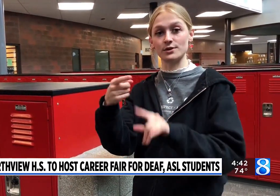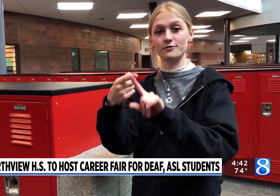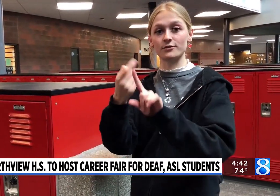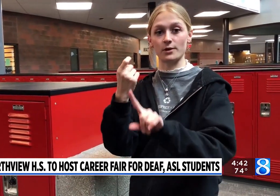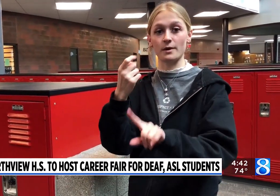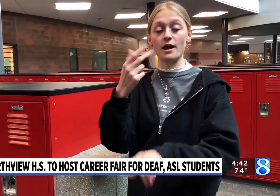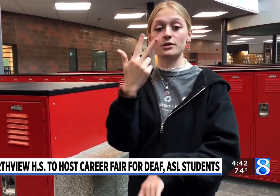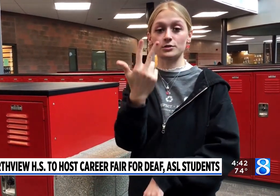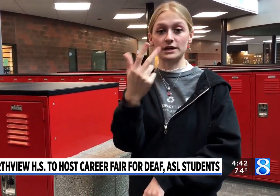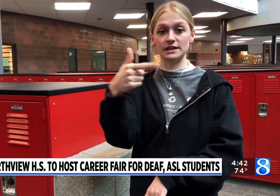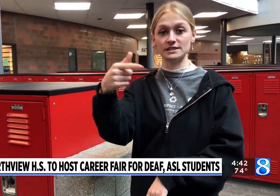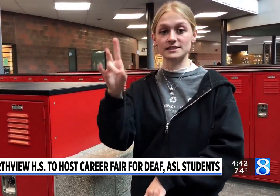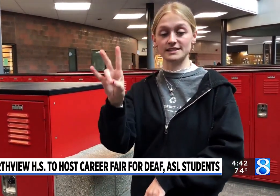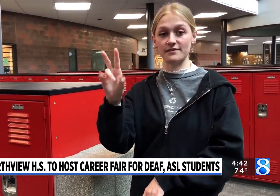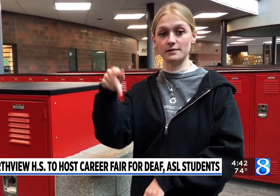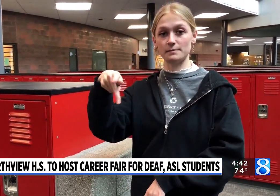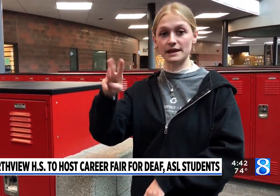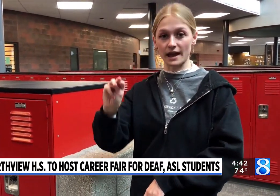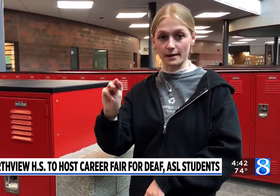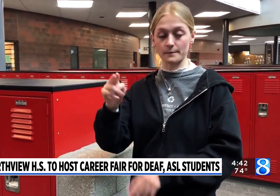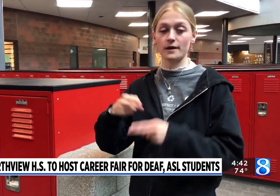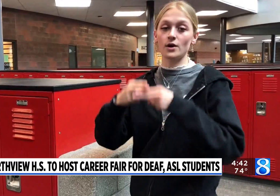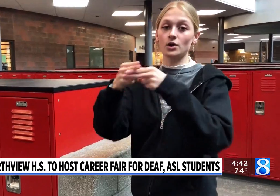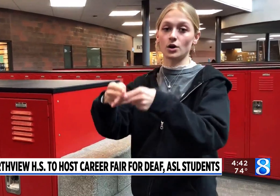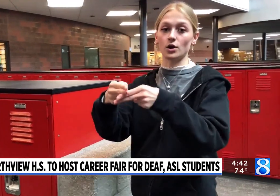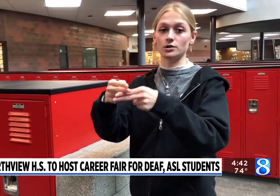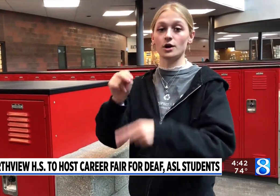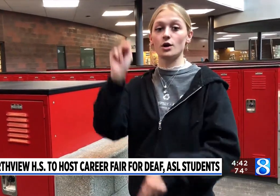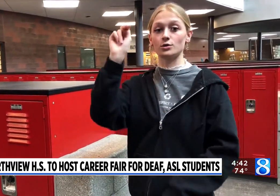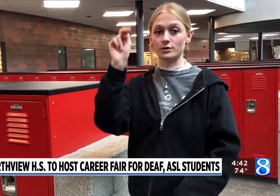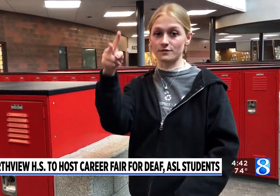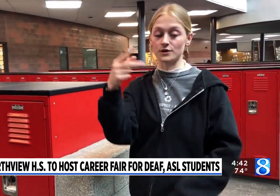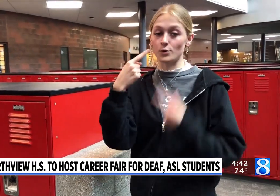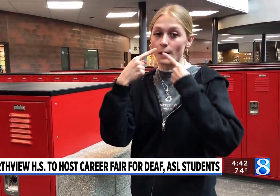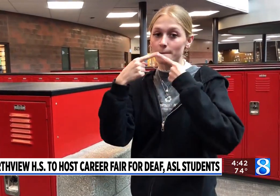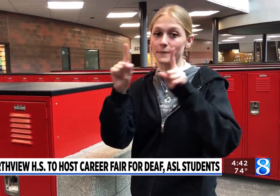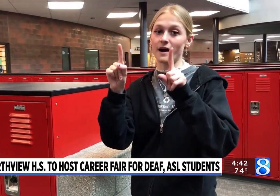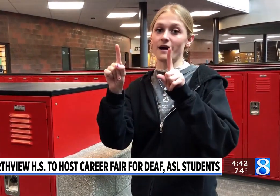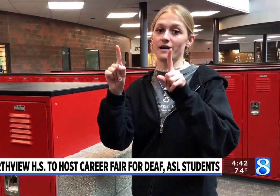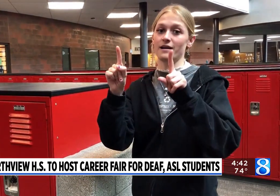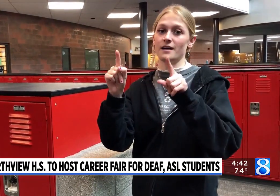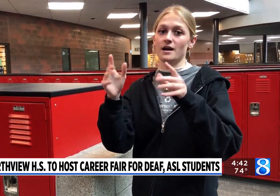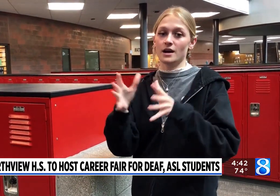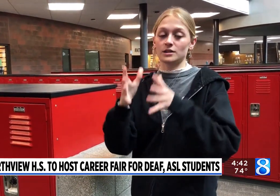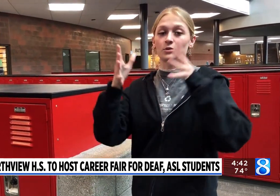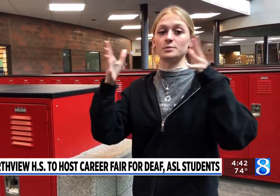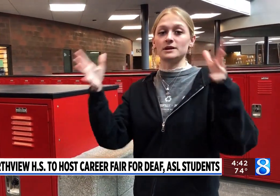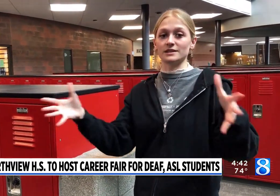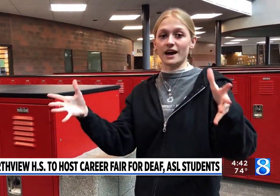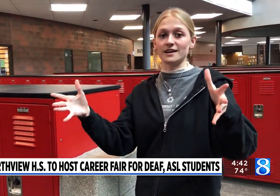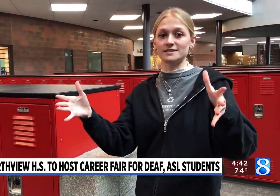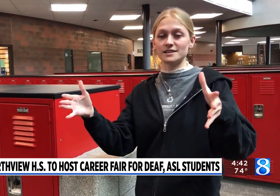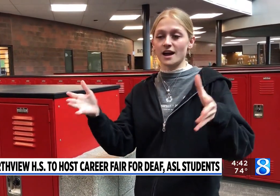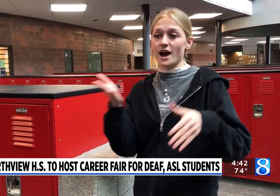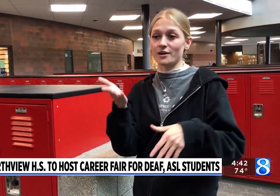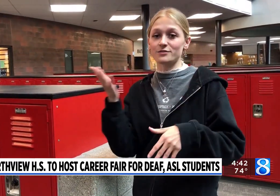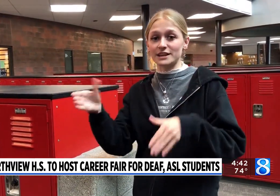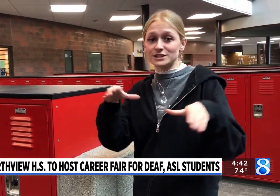anybody who might be looking for something. Maybe there's a need that needs to be fulfilled. We've got tons of people coming throughout the state and throughout the country to help